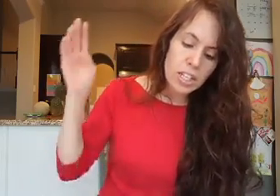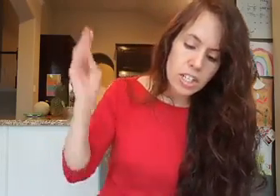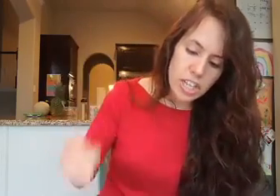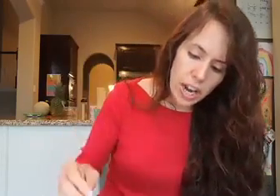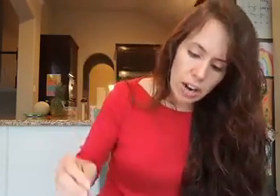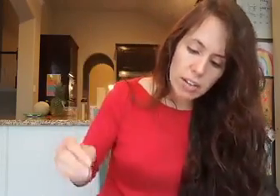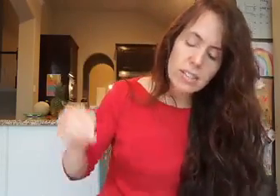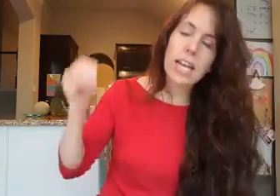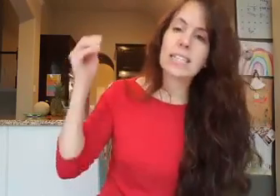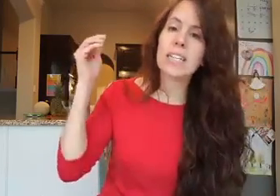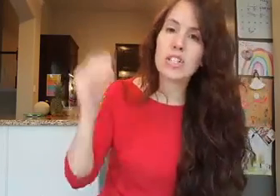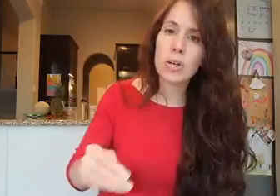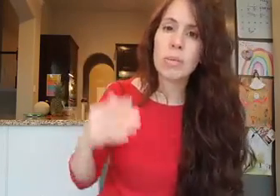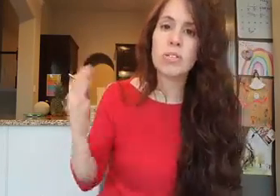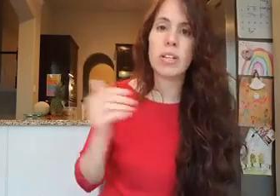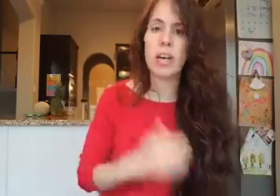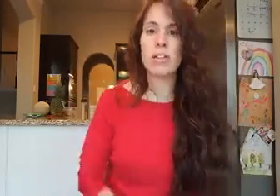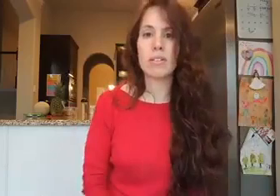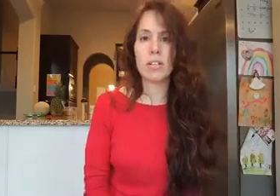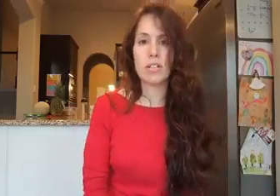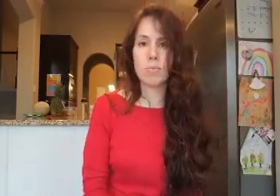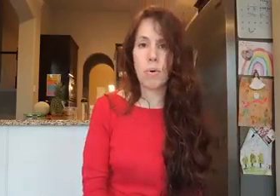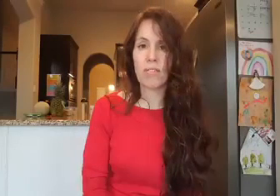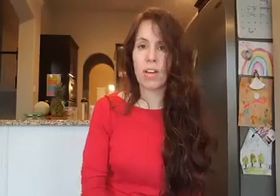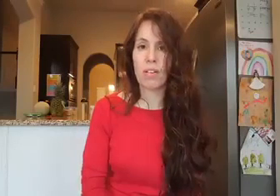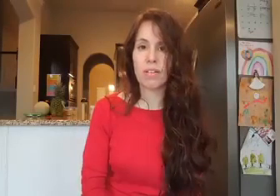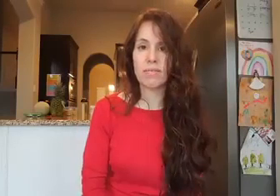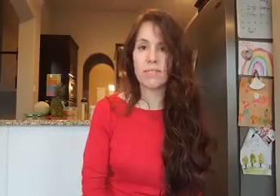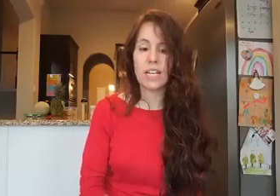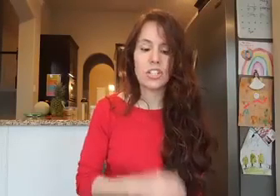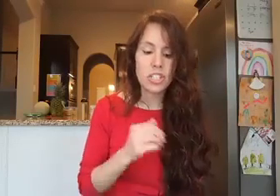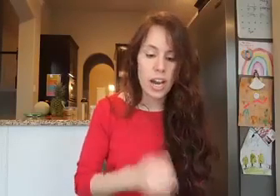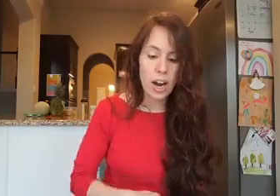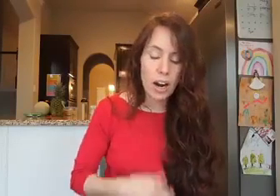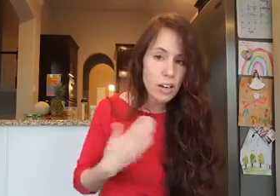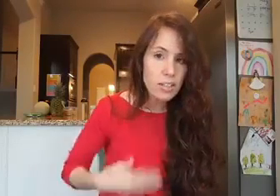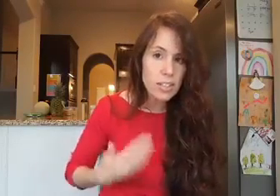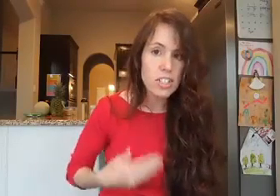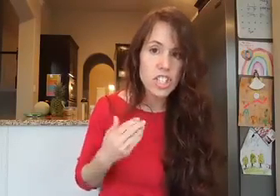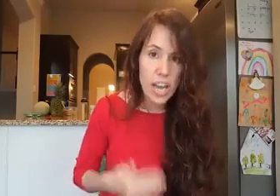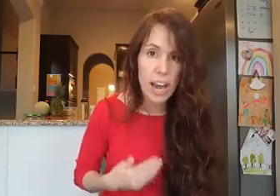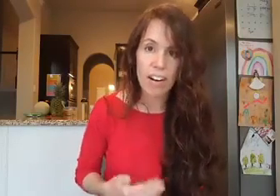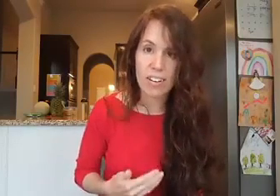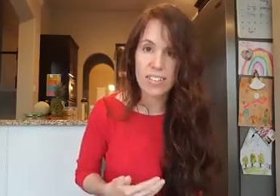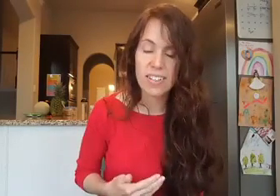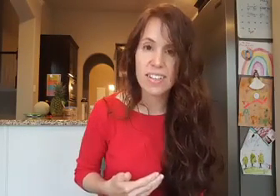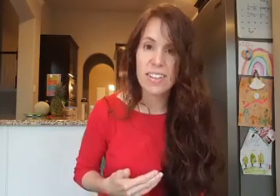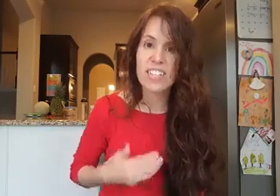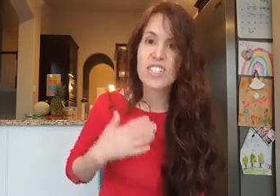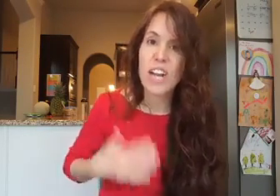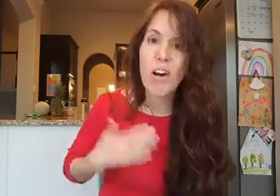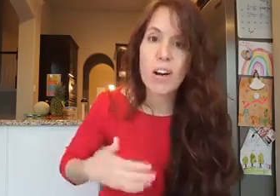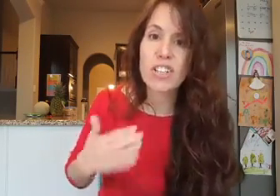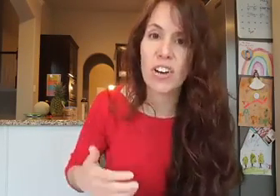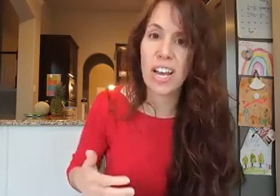share and contribute to the other, to the support of the other. Share, share, share our journey,